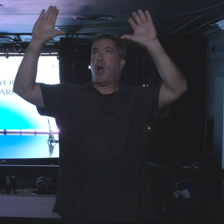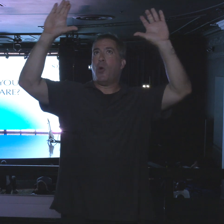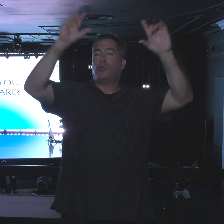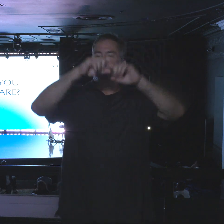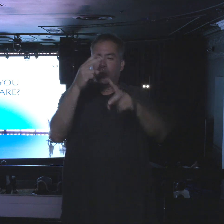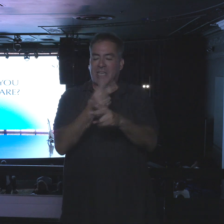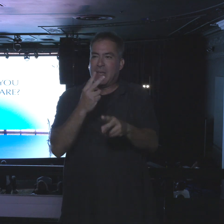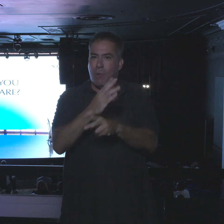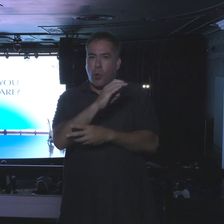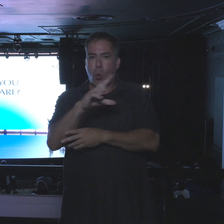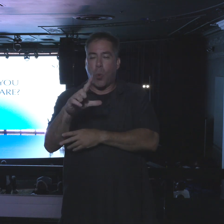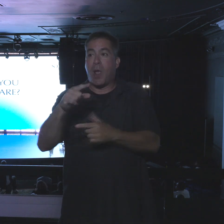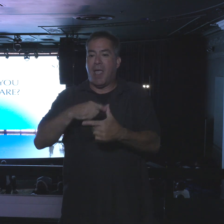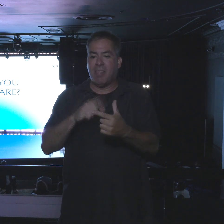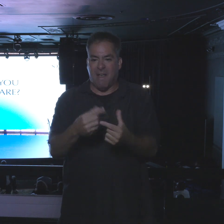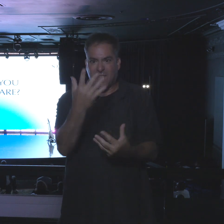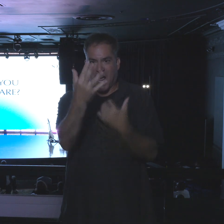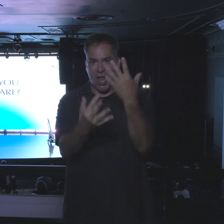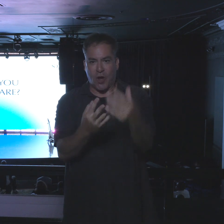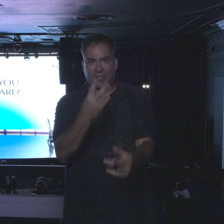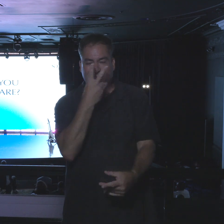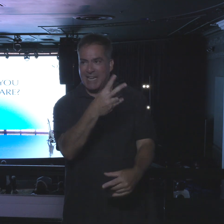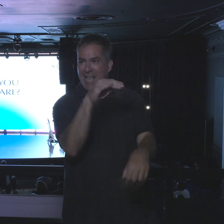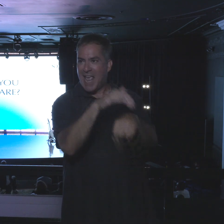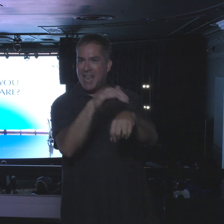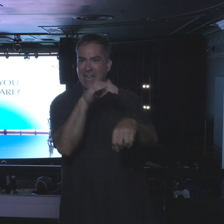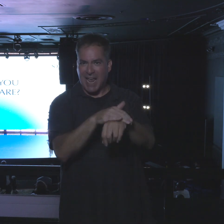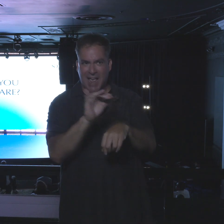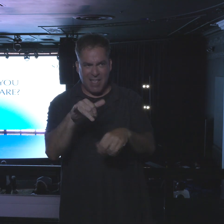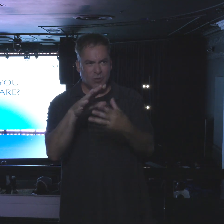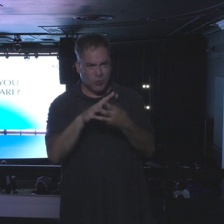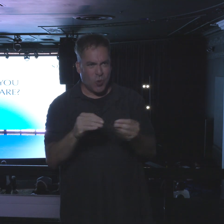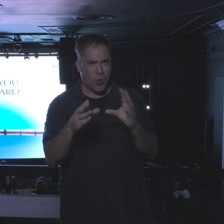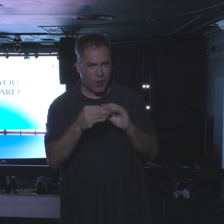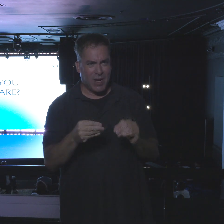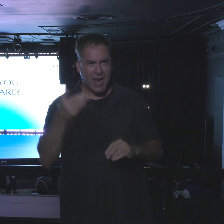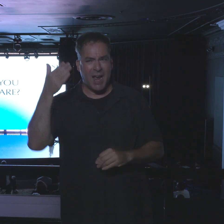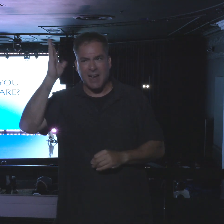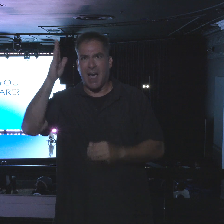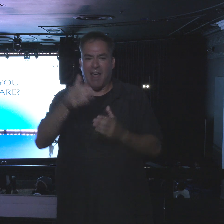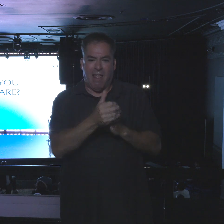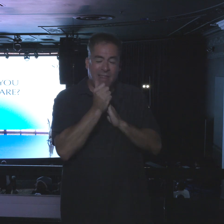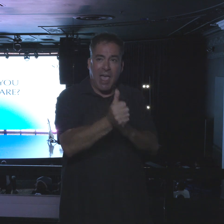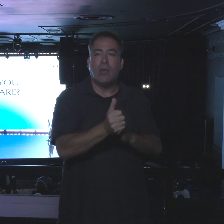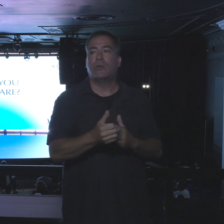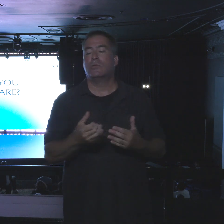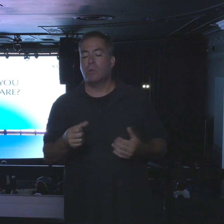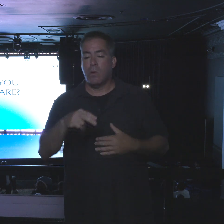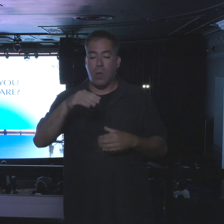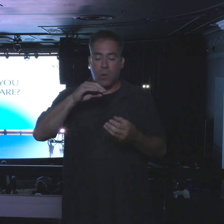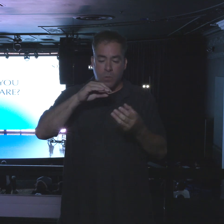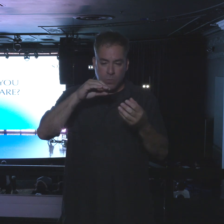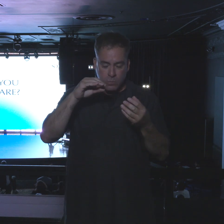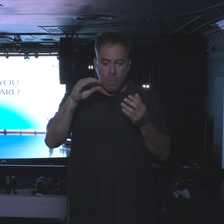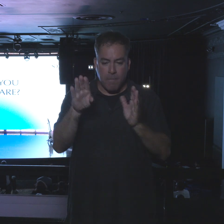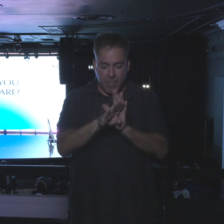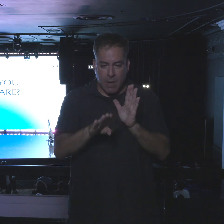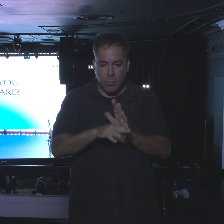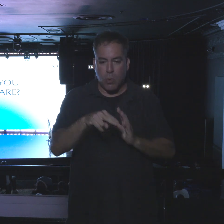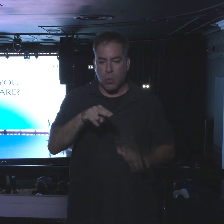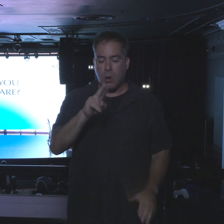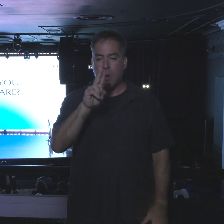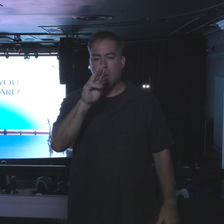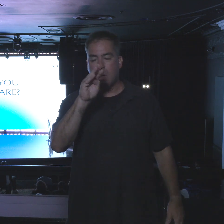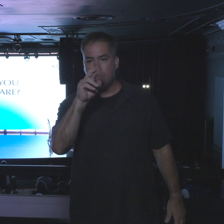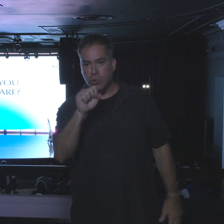a pillar of fire by night. And by Numbers 13, they were in the desert for 15 months,